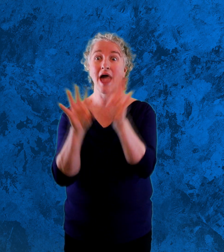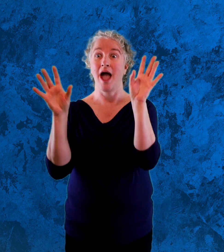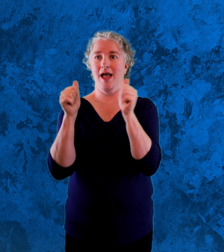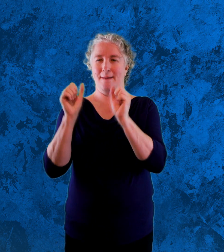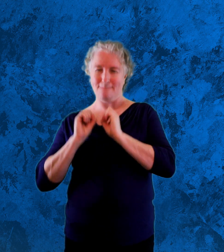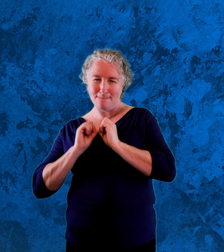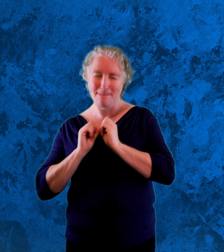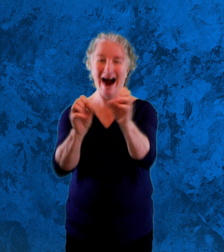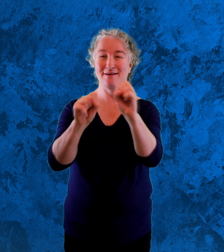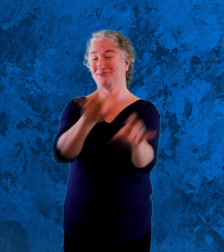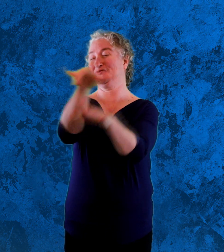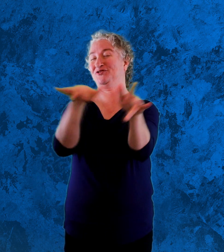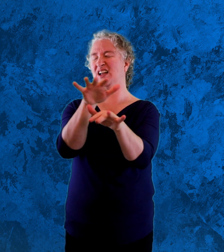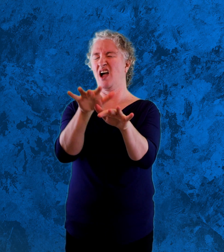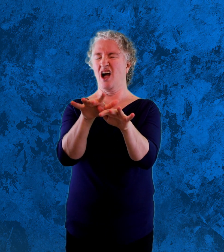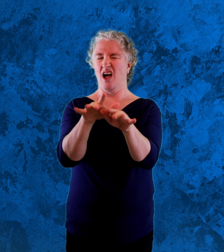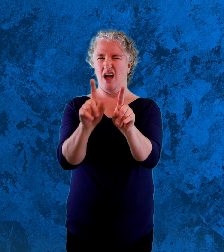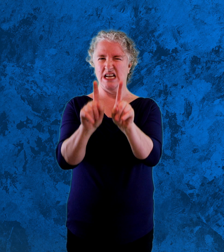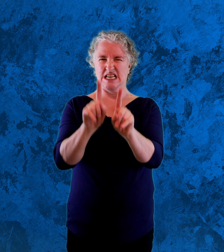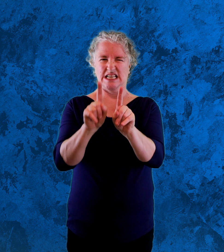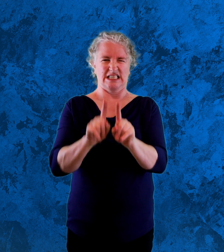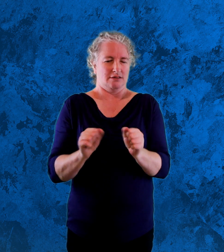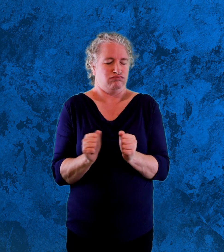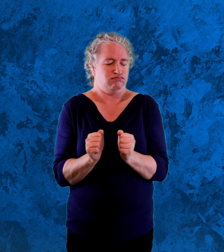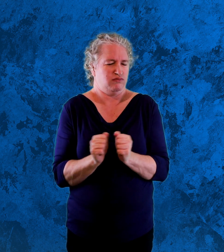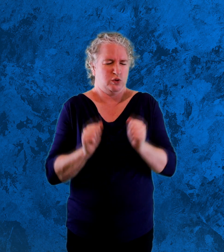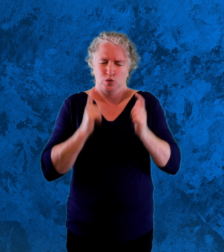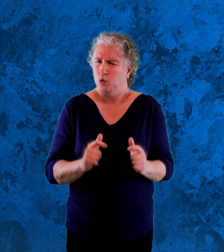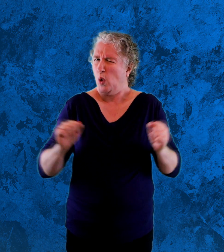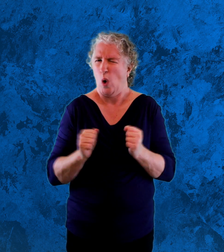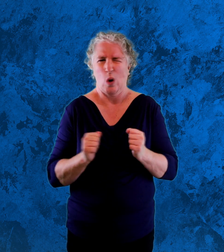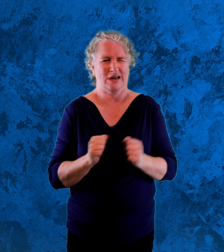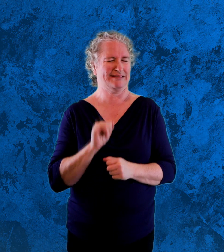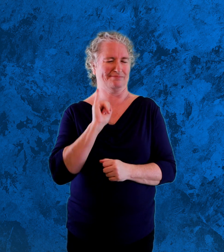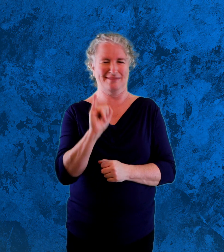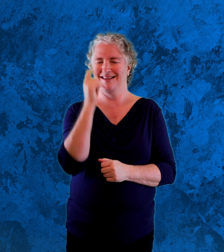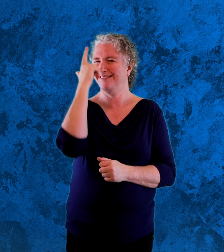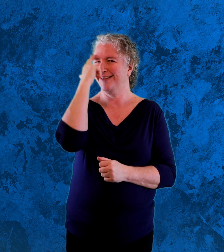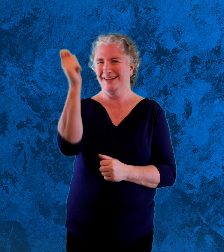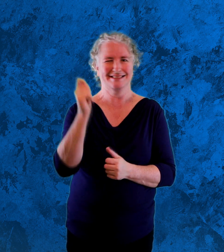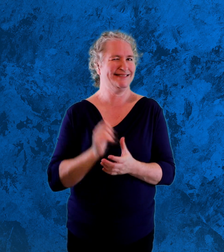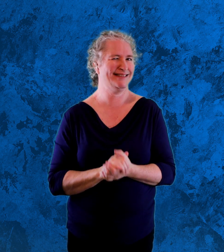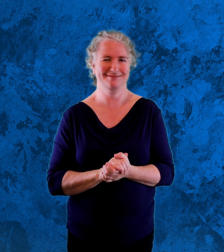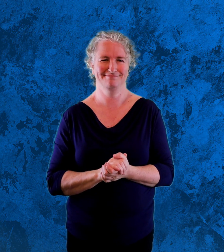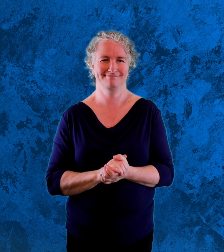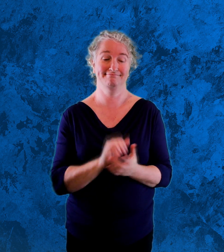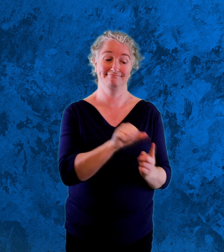backyard and spotted the sprinkler. Brrrr, the water was super cold, complained Ben. That was a bad